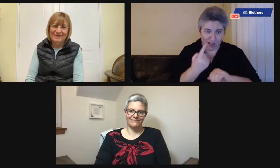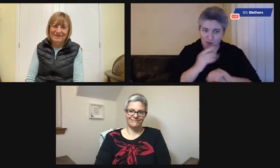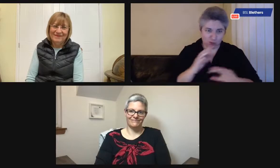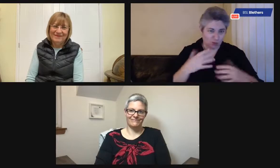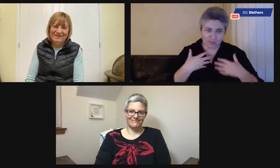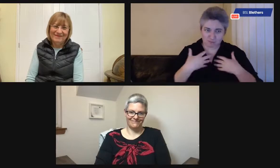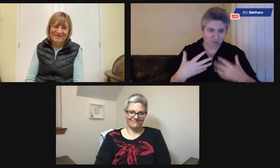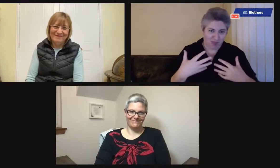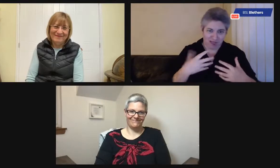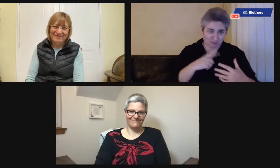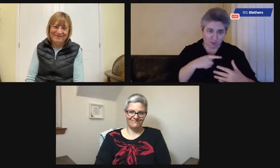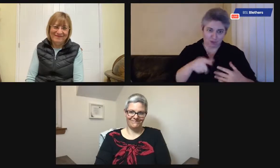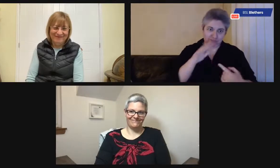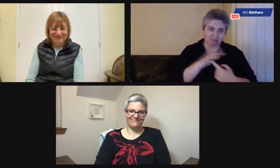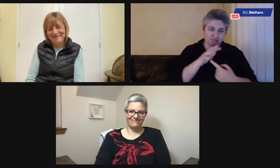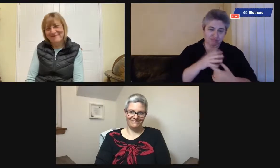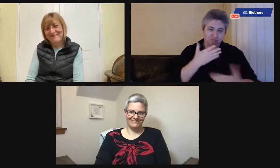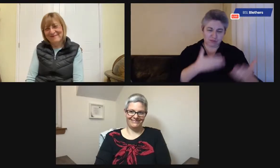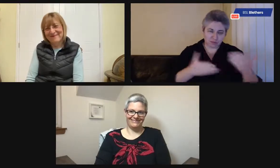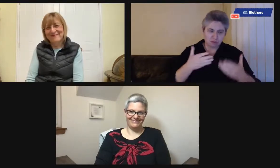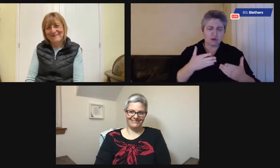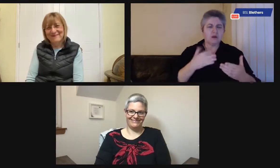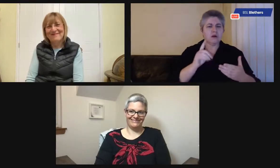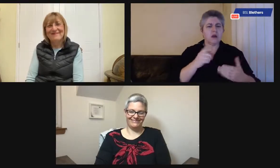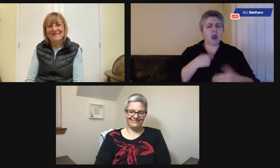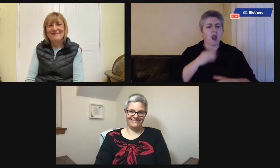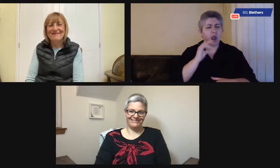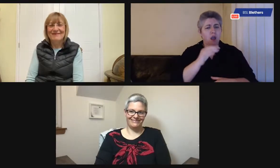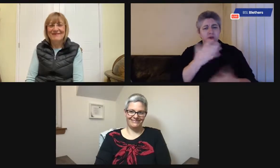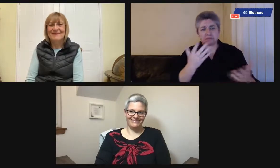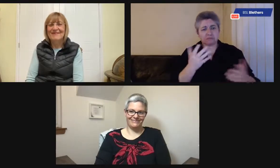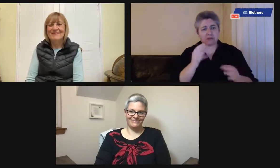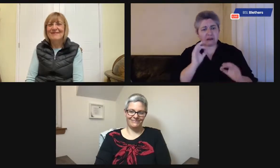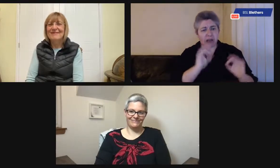But before we close, I mean, I'm not surprised that an hour has passed so quickly.